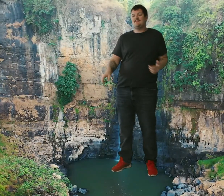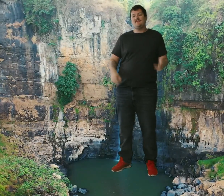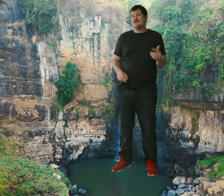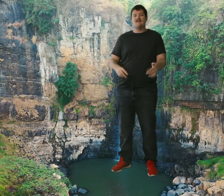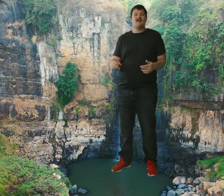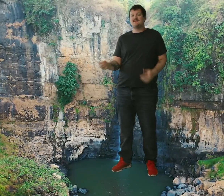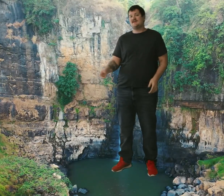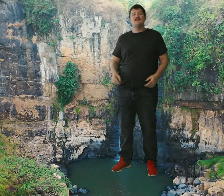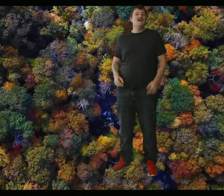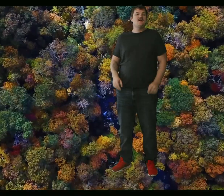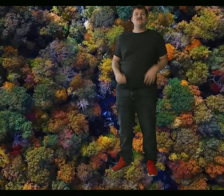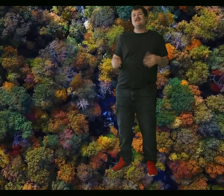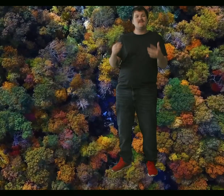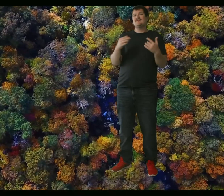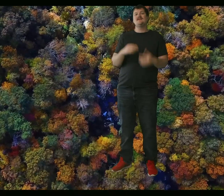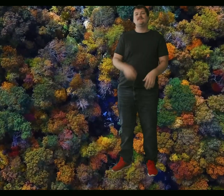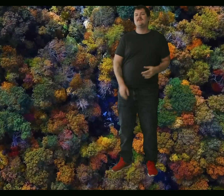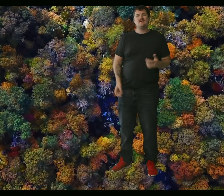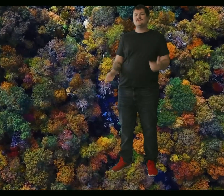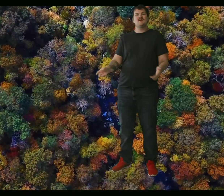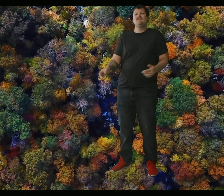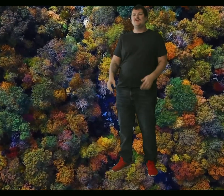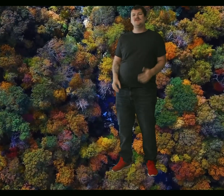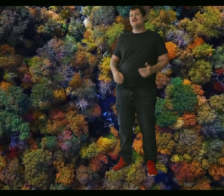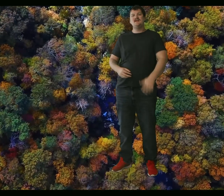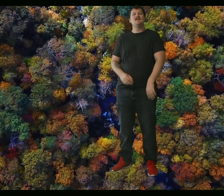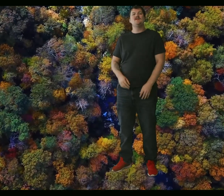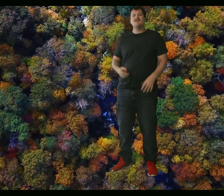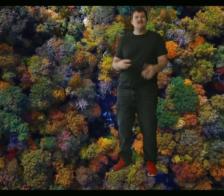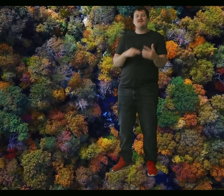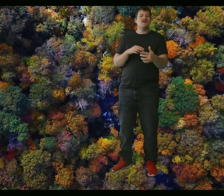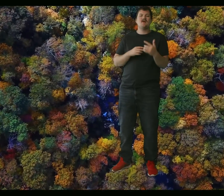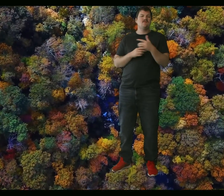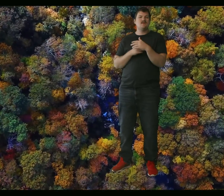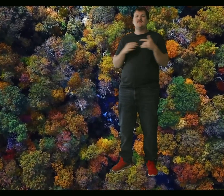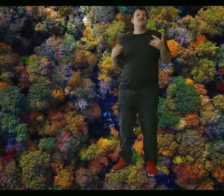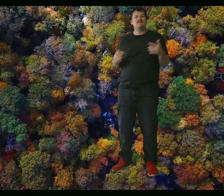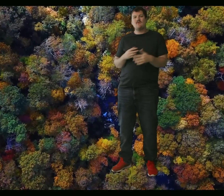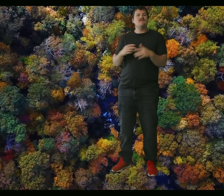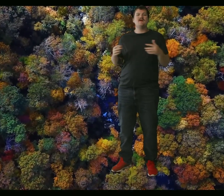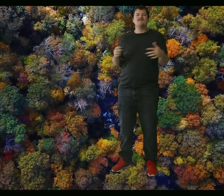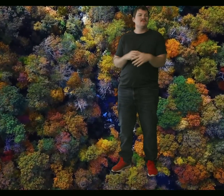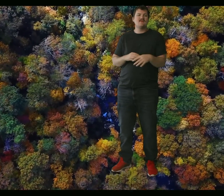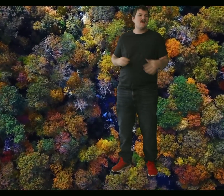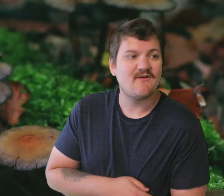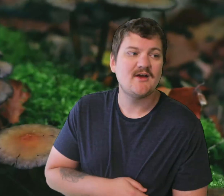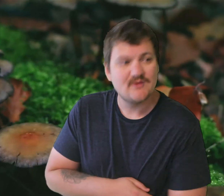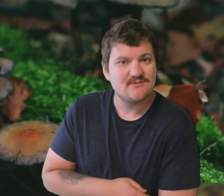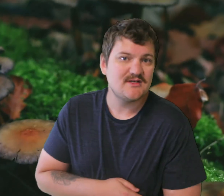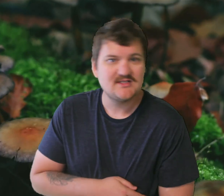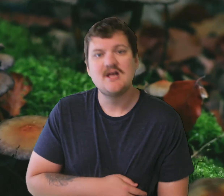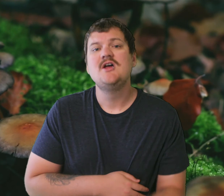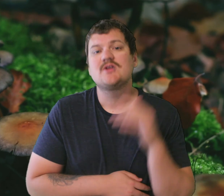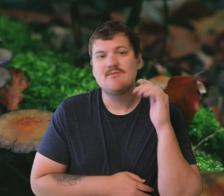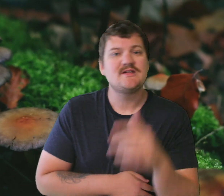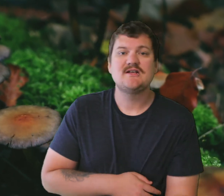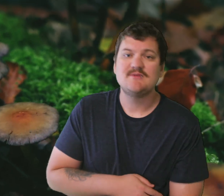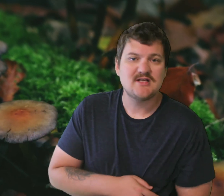reasons amplifying this passion, my obsession, like walls that keep closing in The gears in, grinding, glorifying mystified regiments, simple sediments